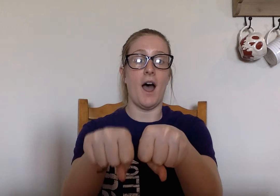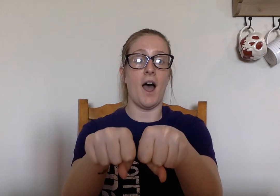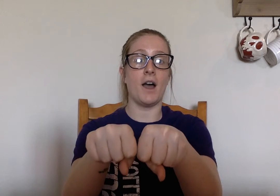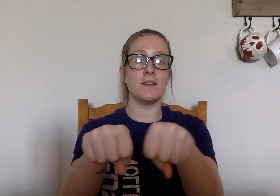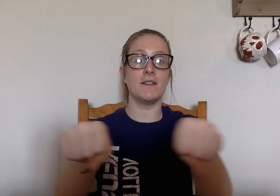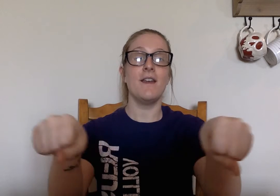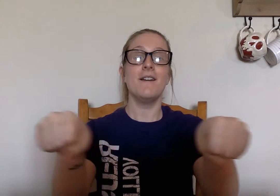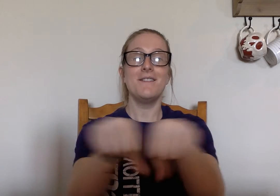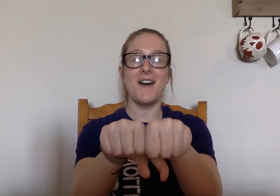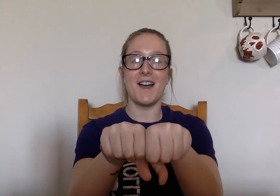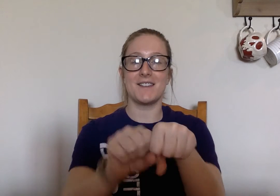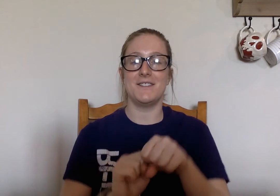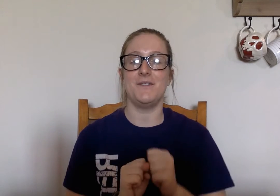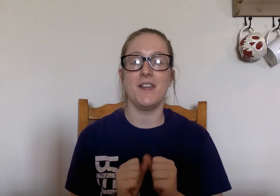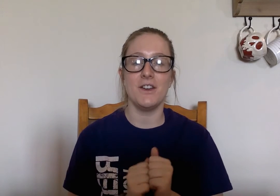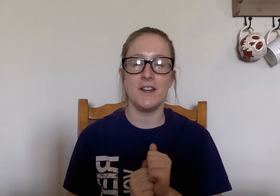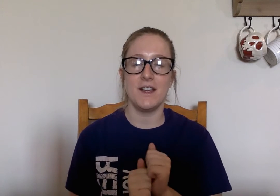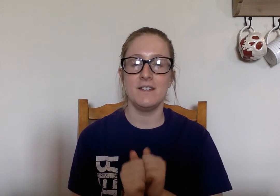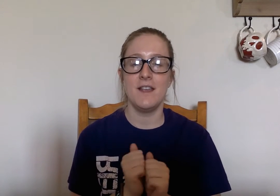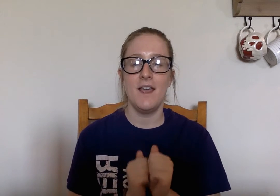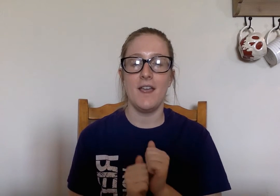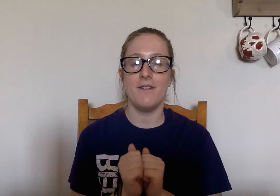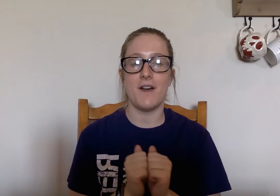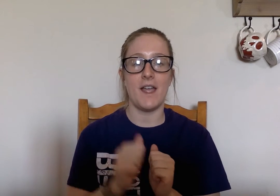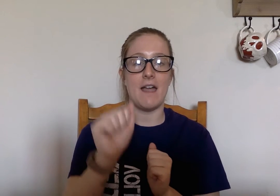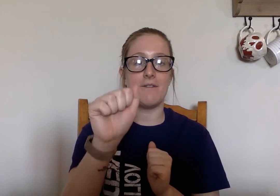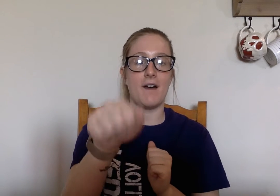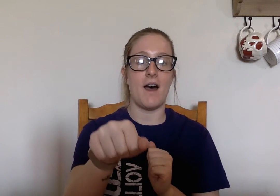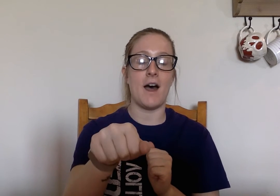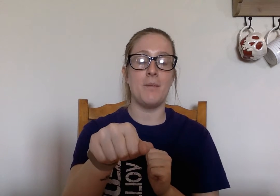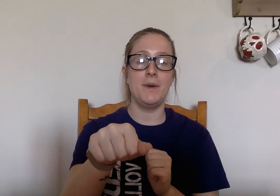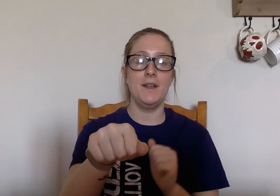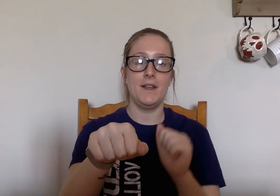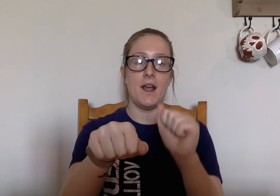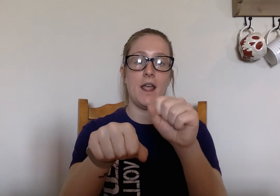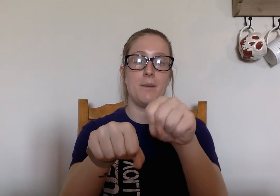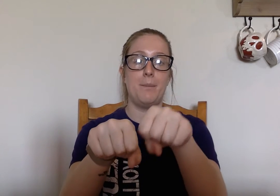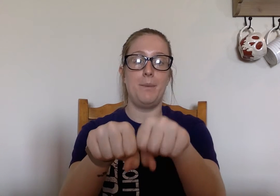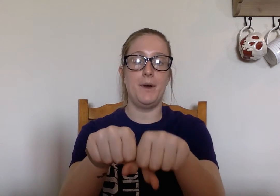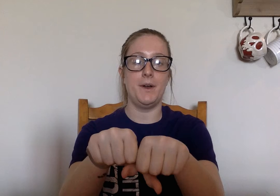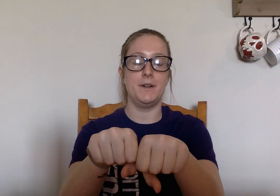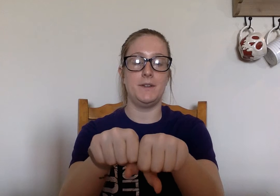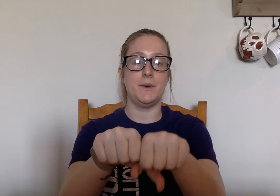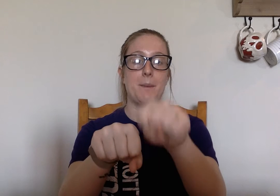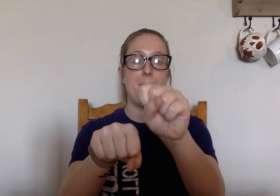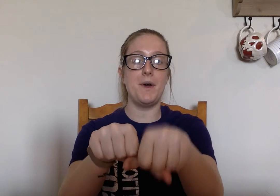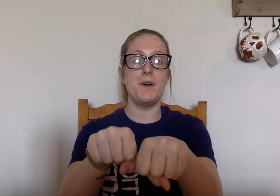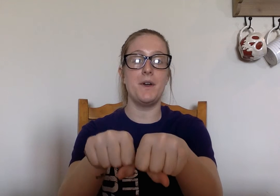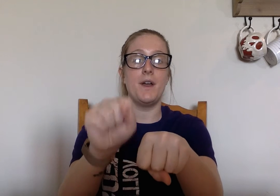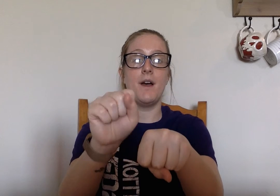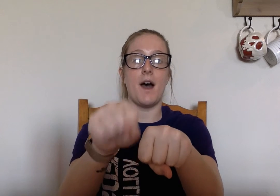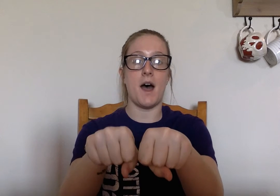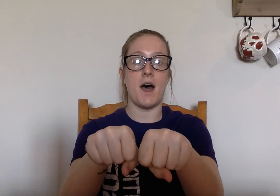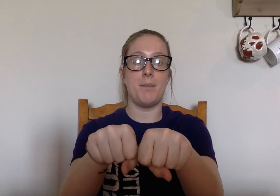Ox, fox. Very nice. If I have op, and I add P to it. P, op,